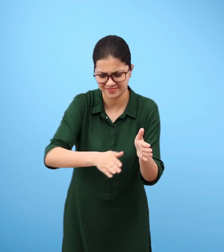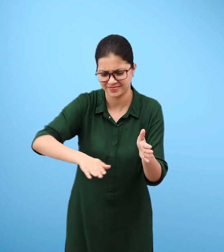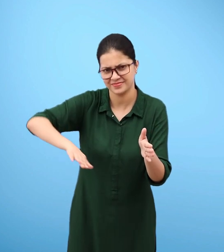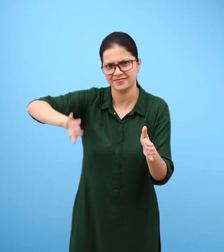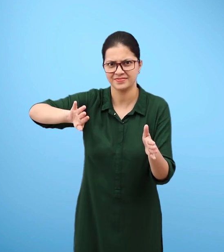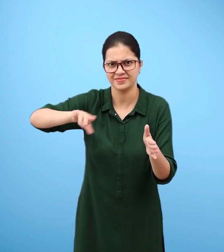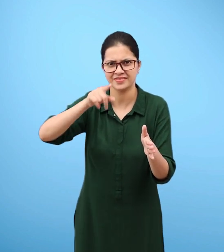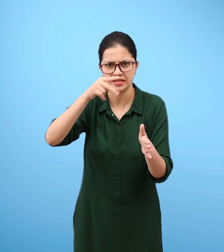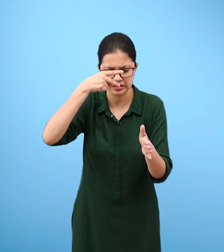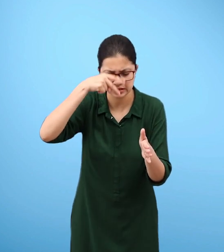surface of the container.